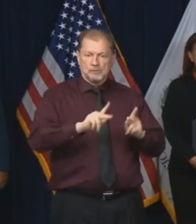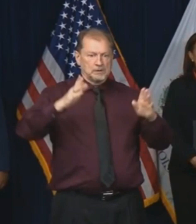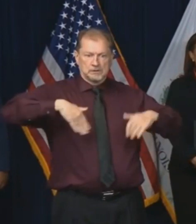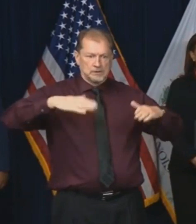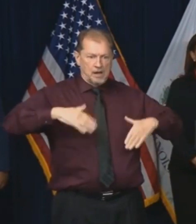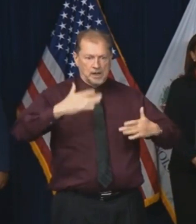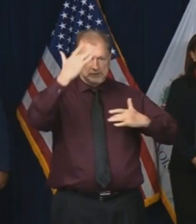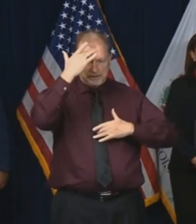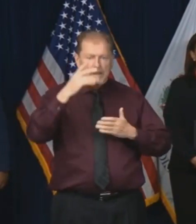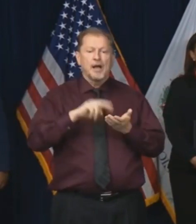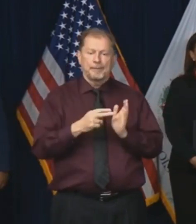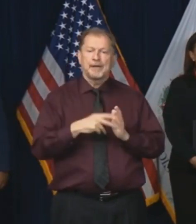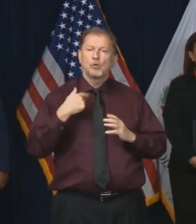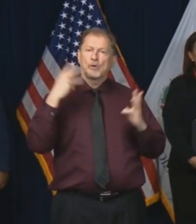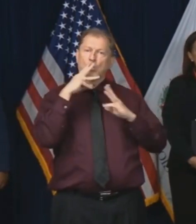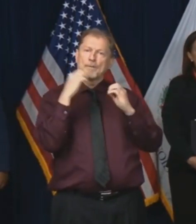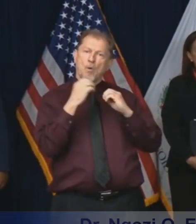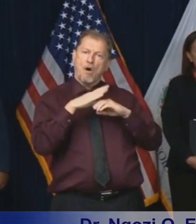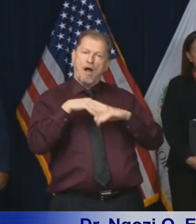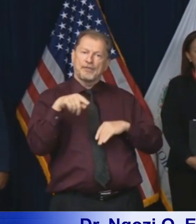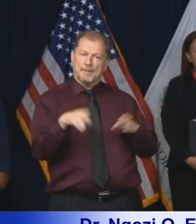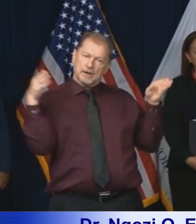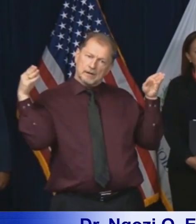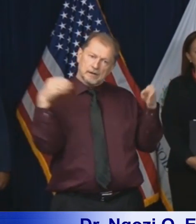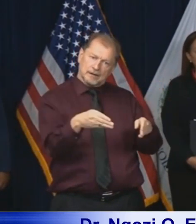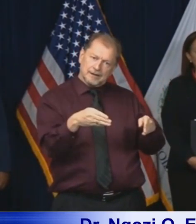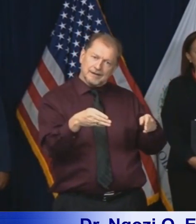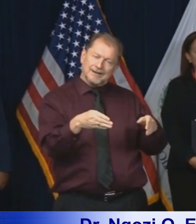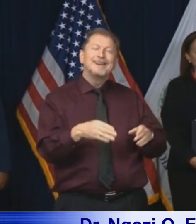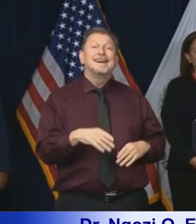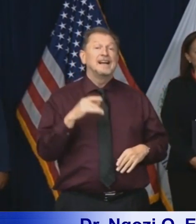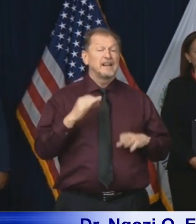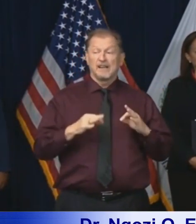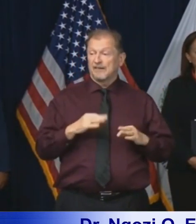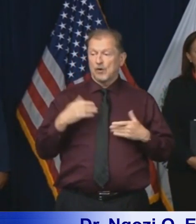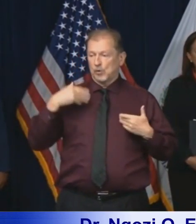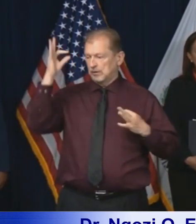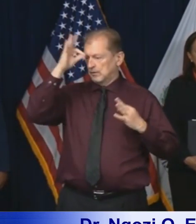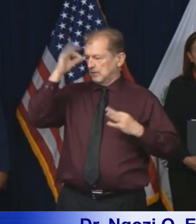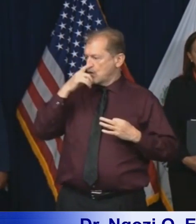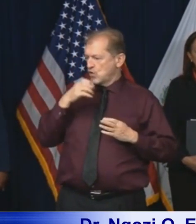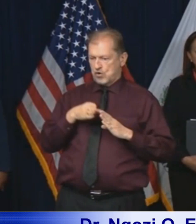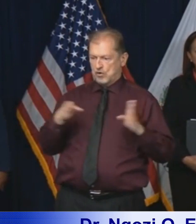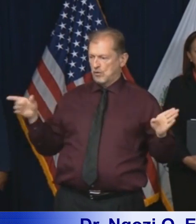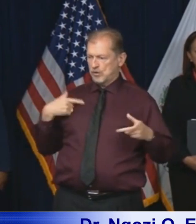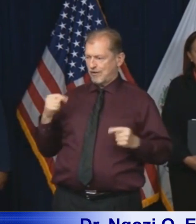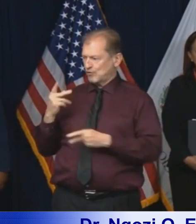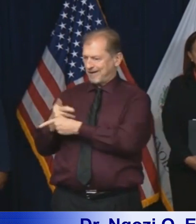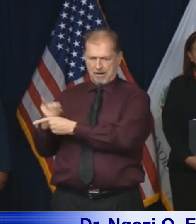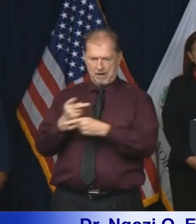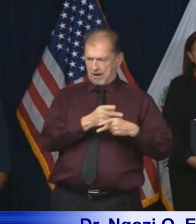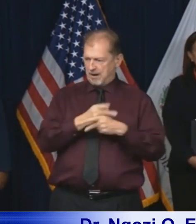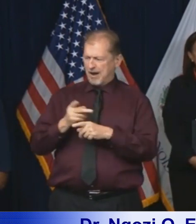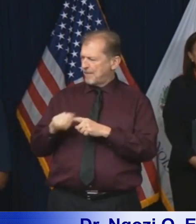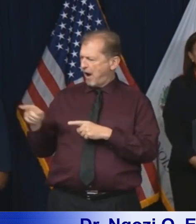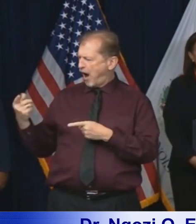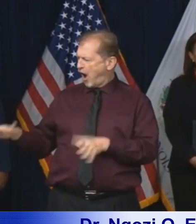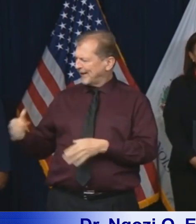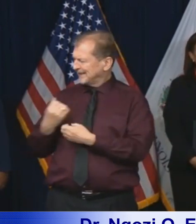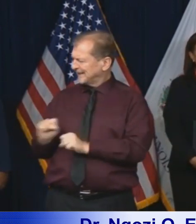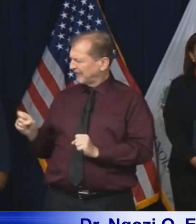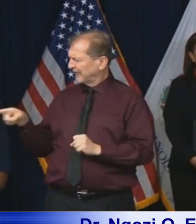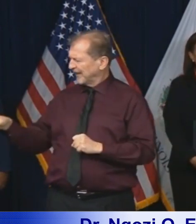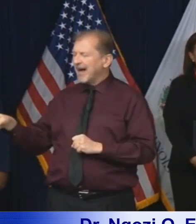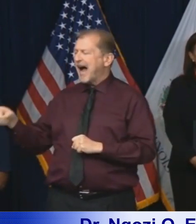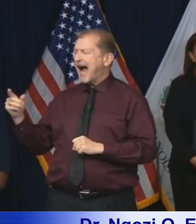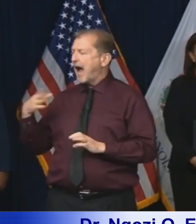symptomatically or not, are now out of the denominator of people who are still susceptible. Dr. so that tells us how many people